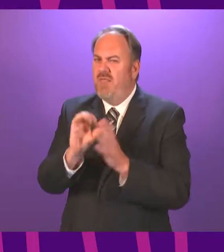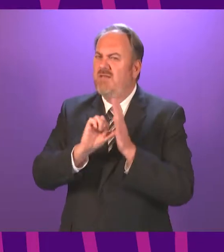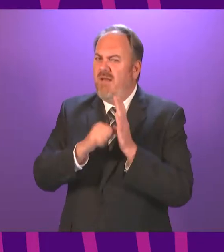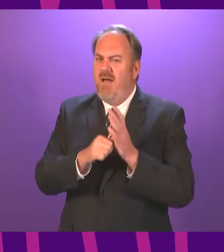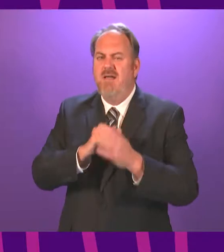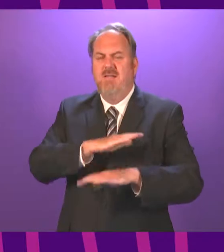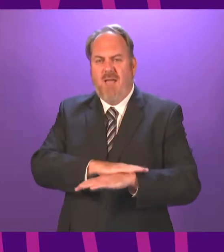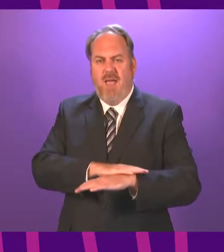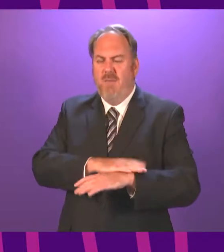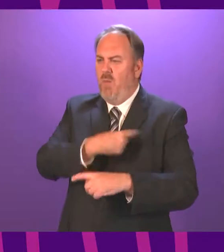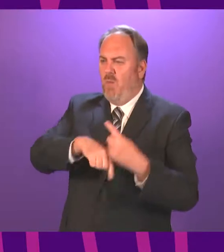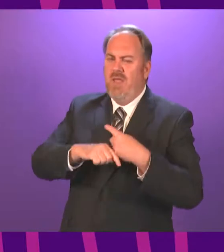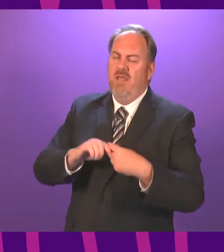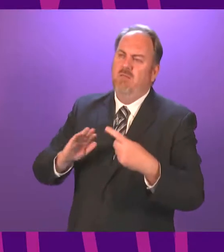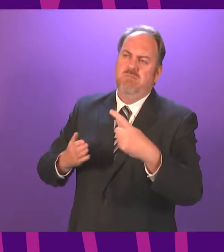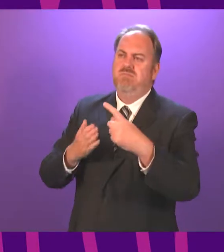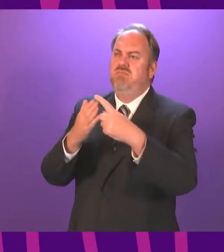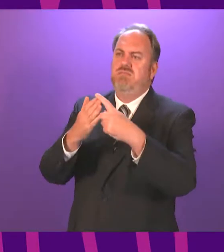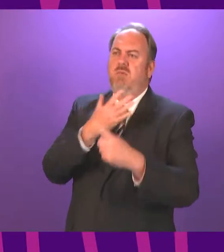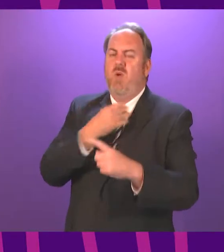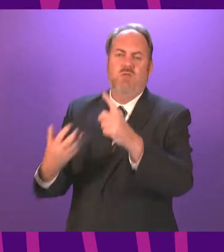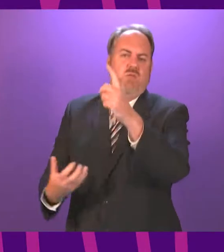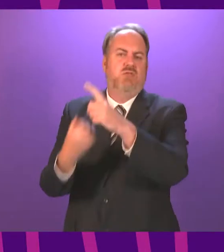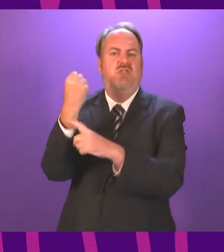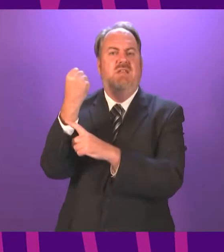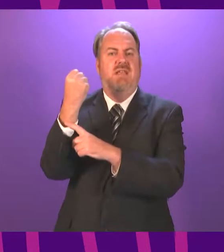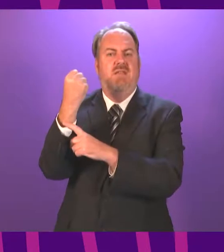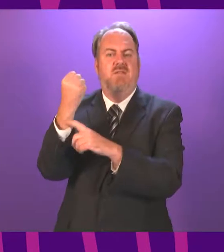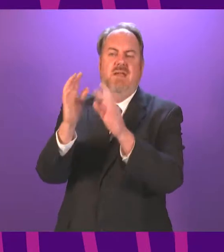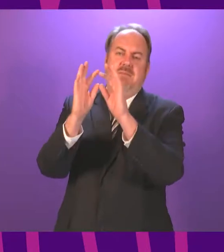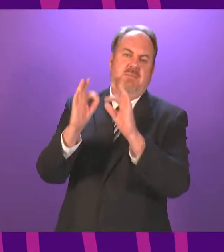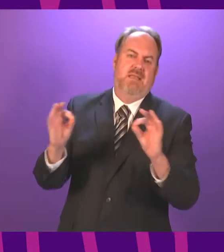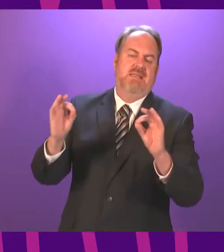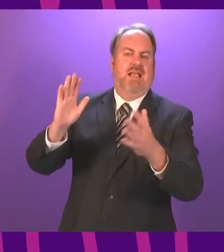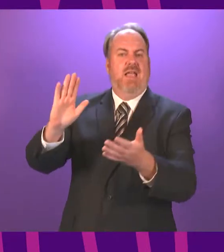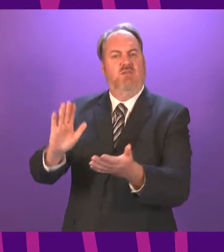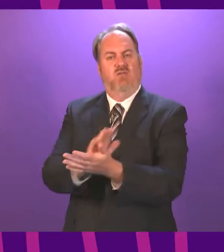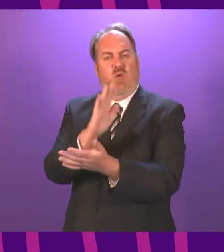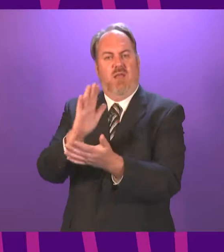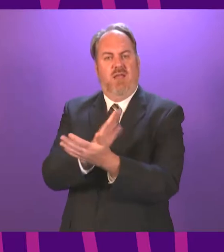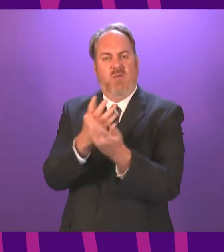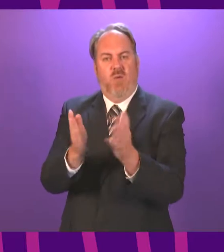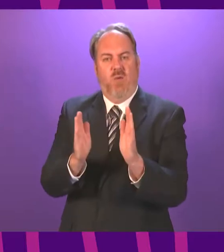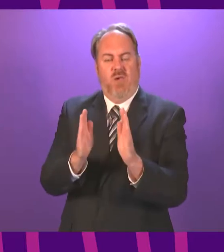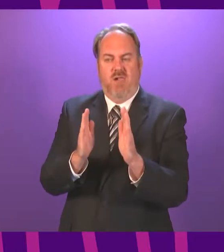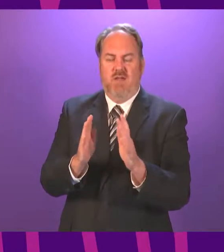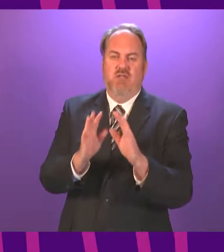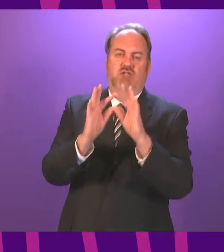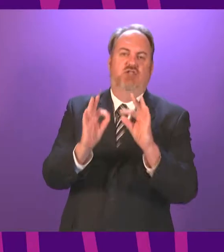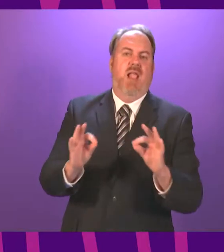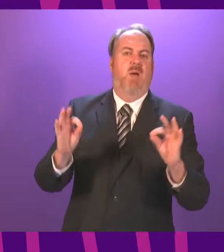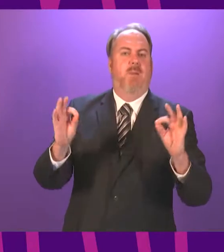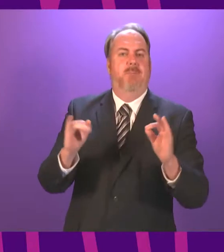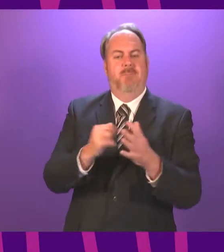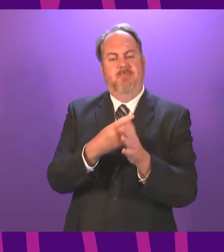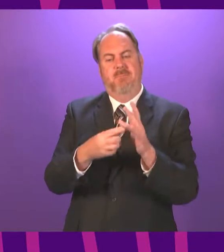our longing for joy and well-being can become a reality. Shalom is the space where we